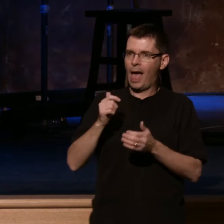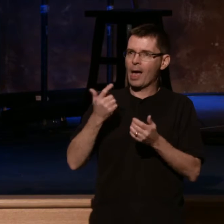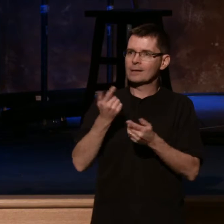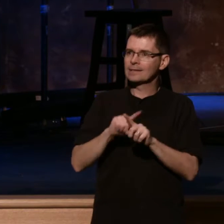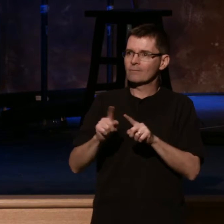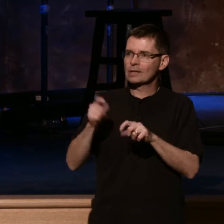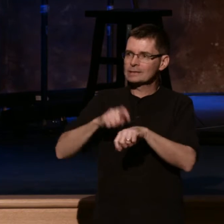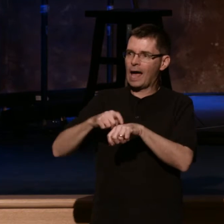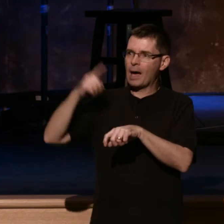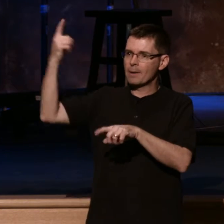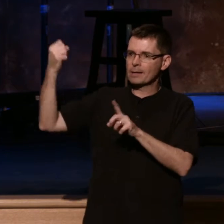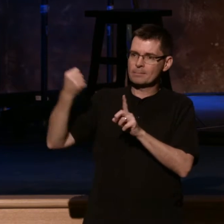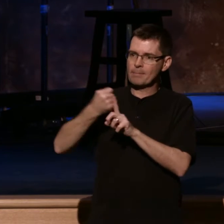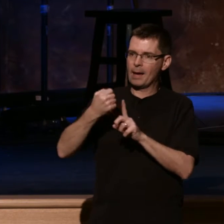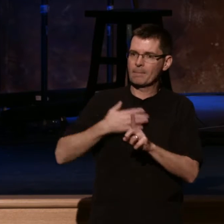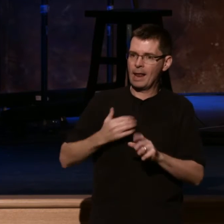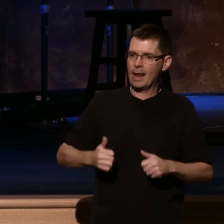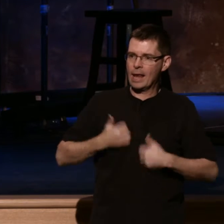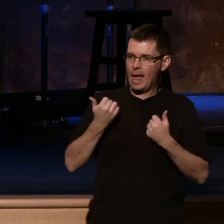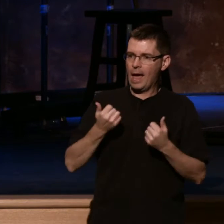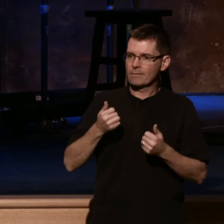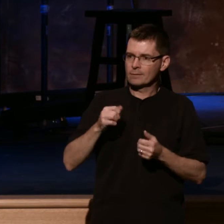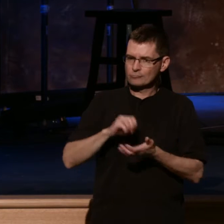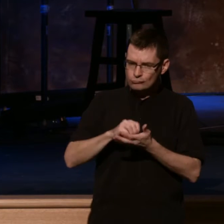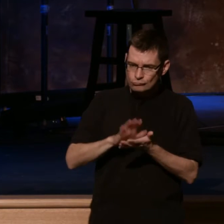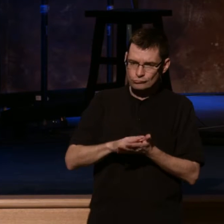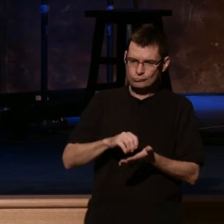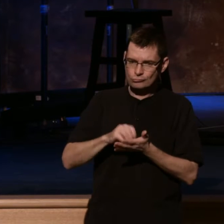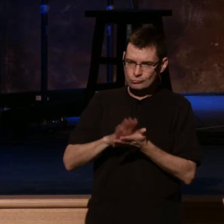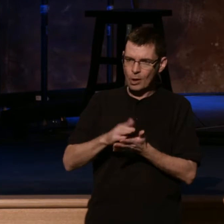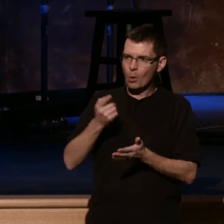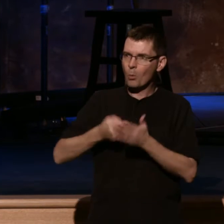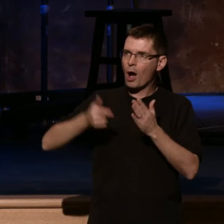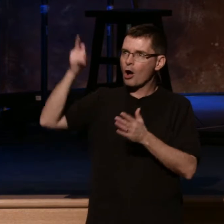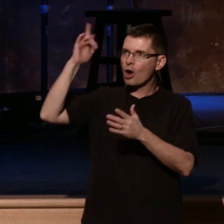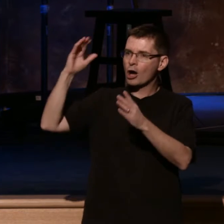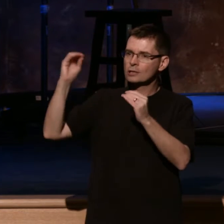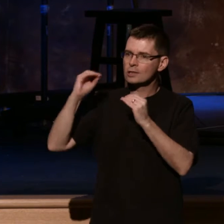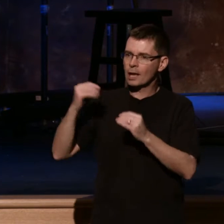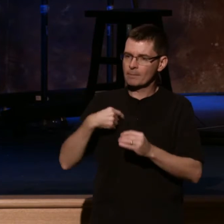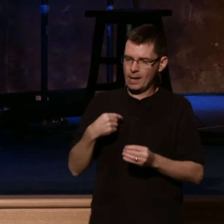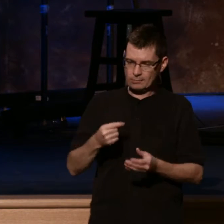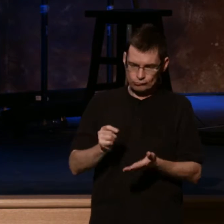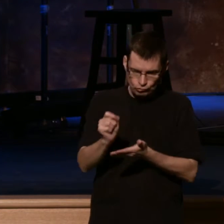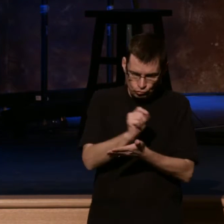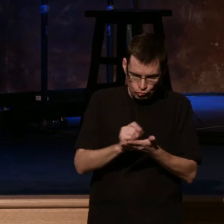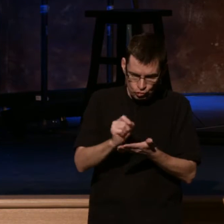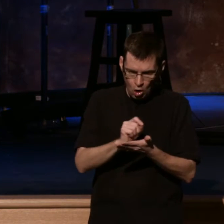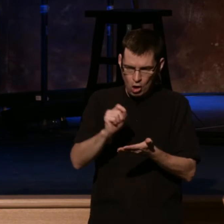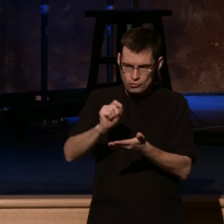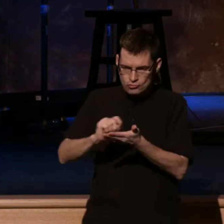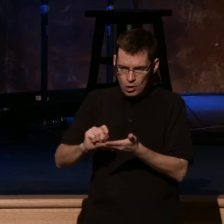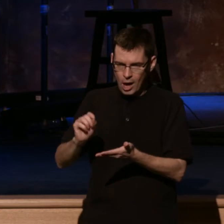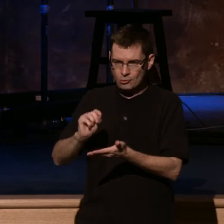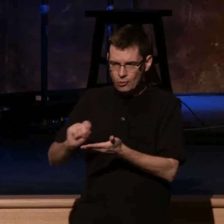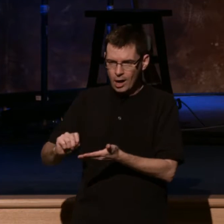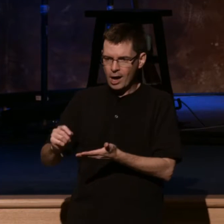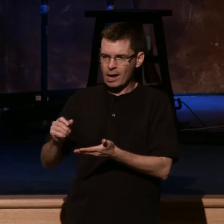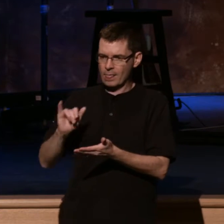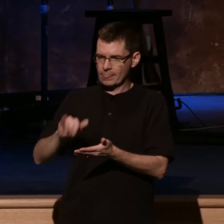you'll find time to take that journal you got and write down everything God taught you. Circle the things that have stood out to your heart and pull it out a week from